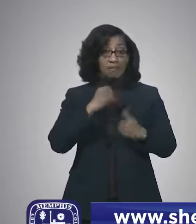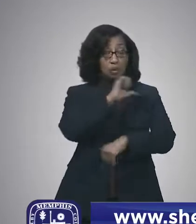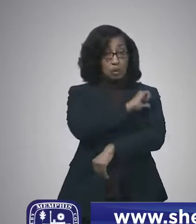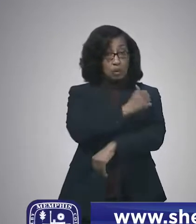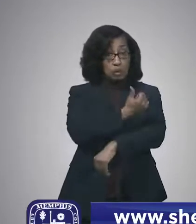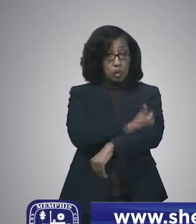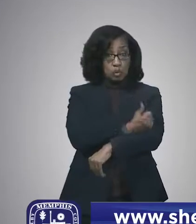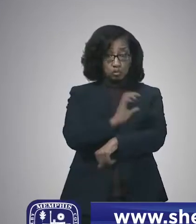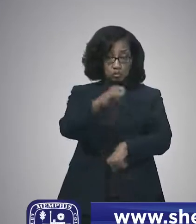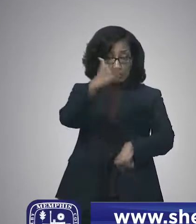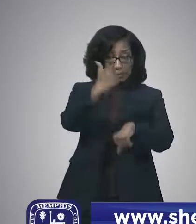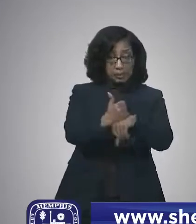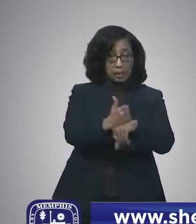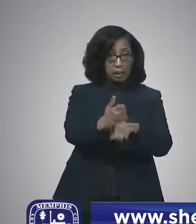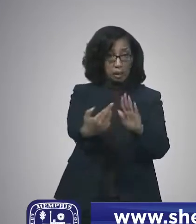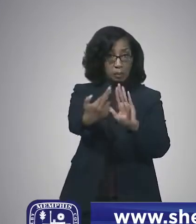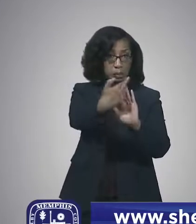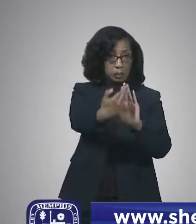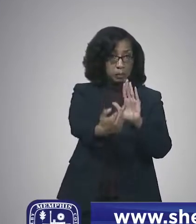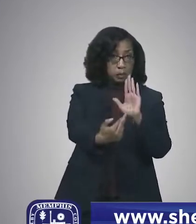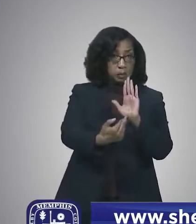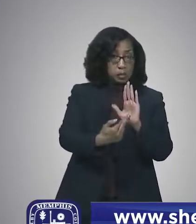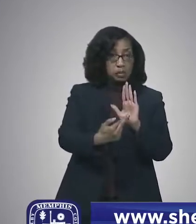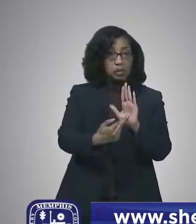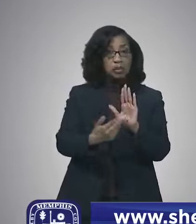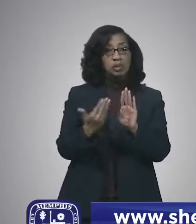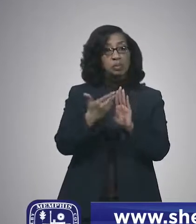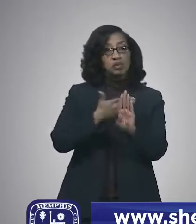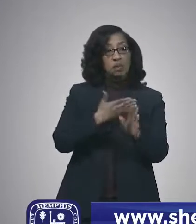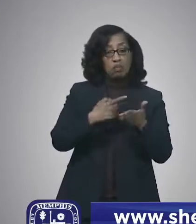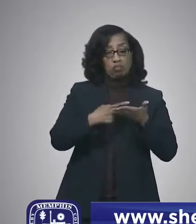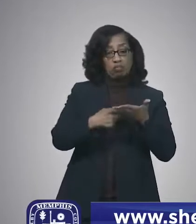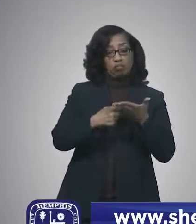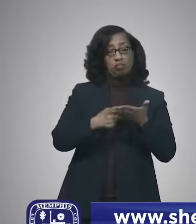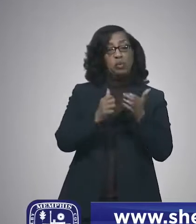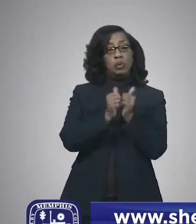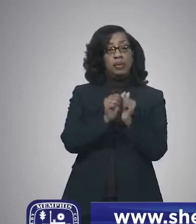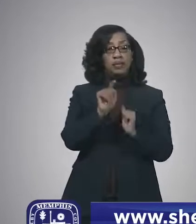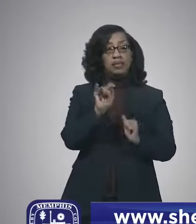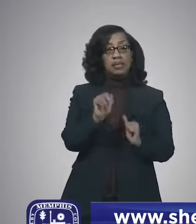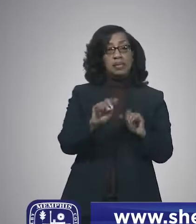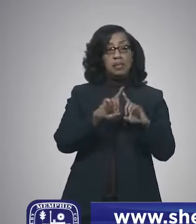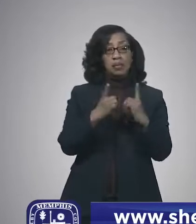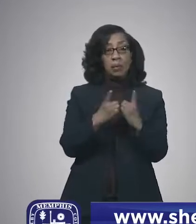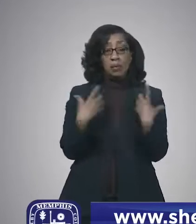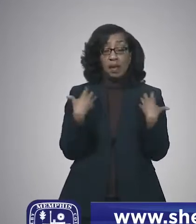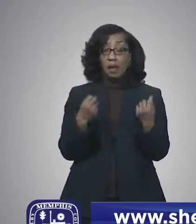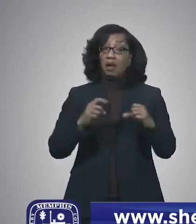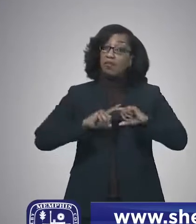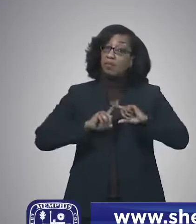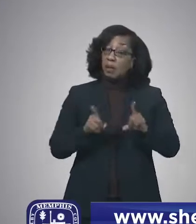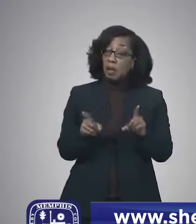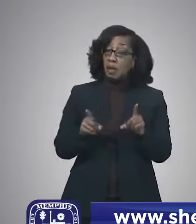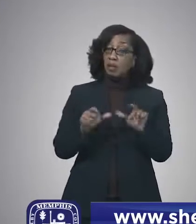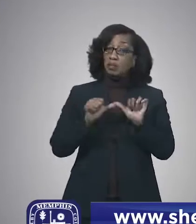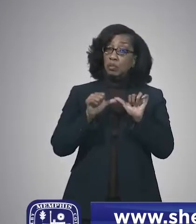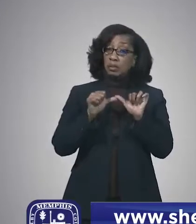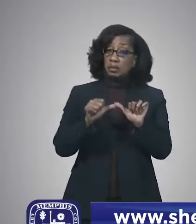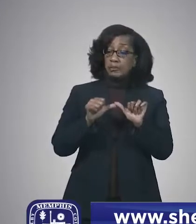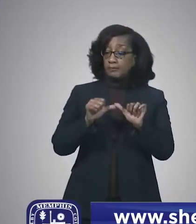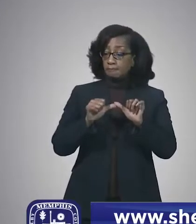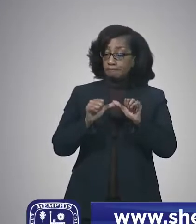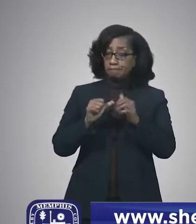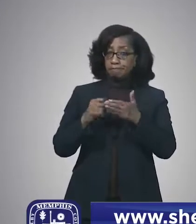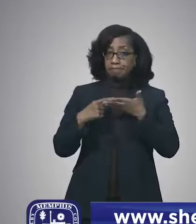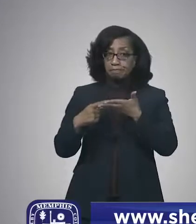issue a mask requirement before talking to the Tennessee Department of Health, we continue to be in constant communication with